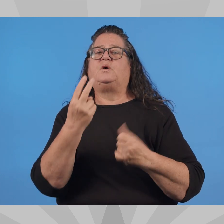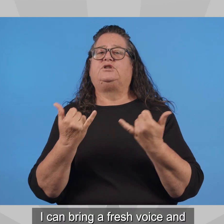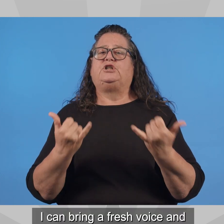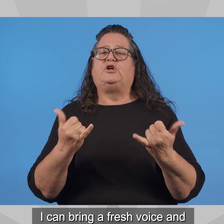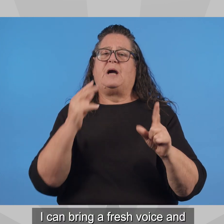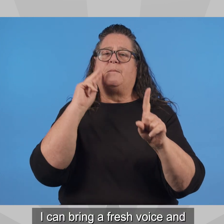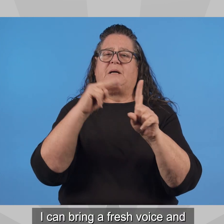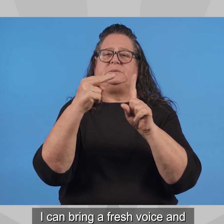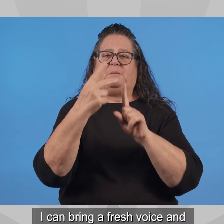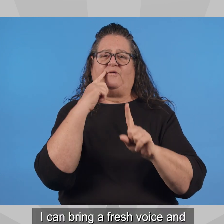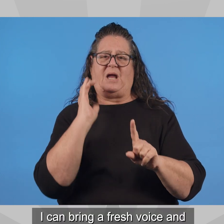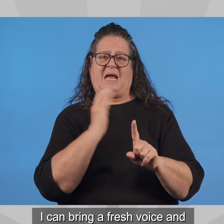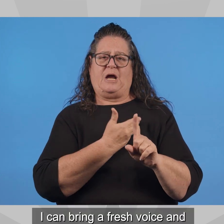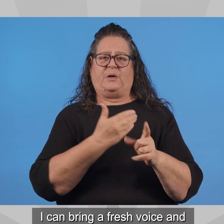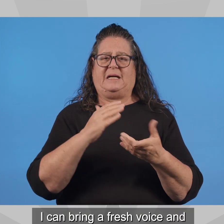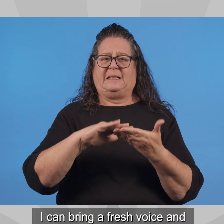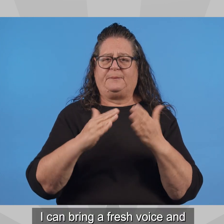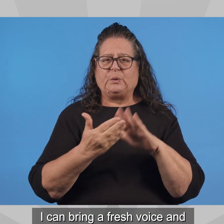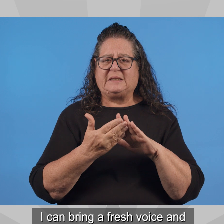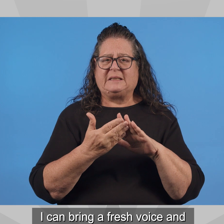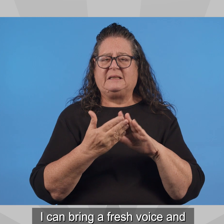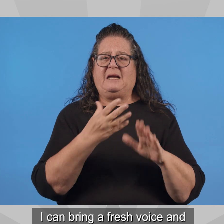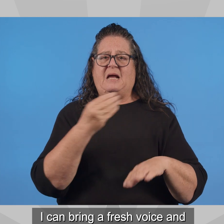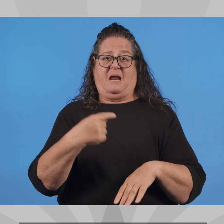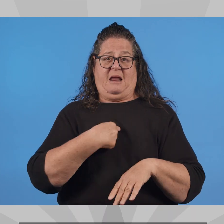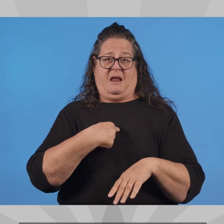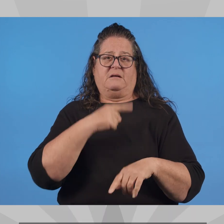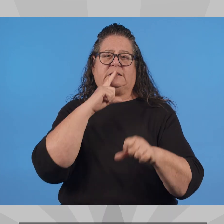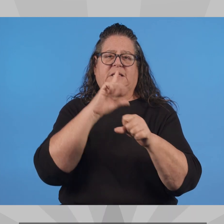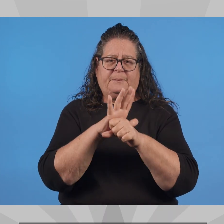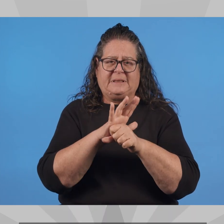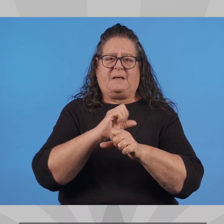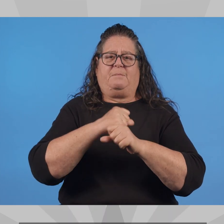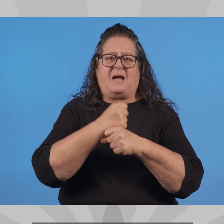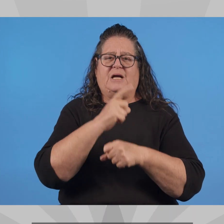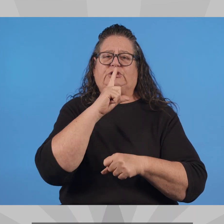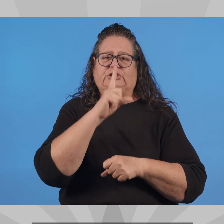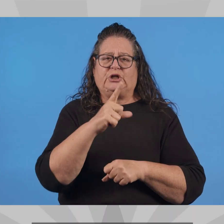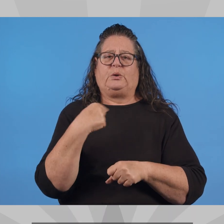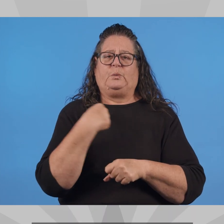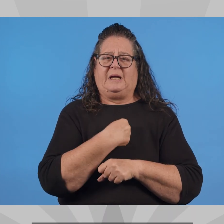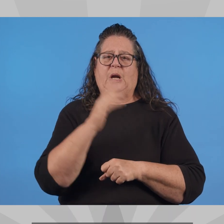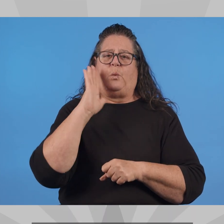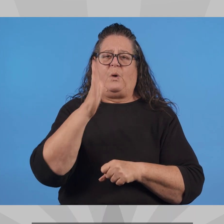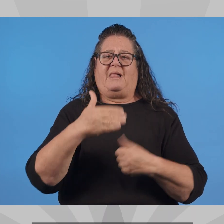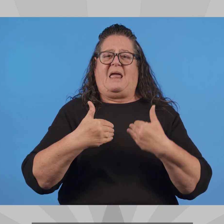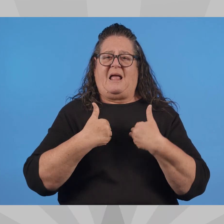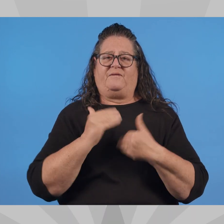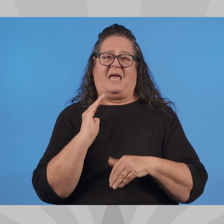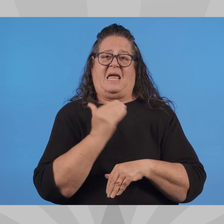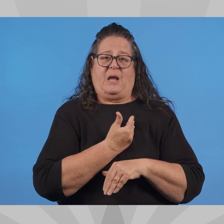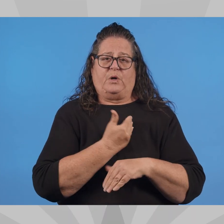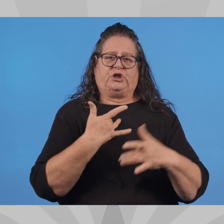I can bring a fresh voice and perspective for our community, and I am committed to making sure we will have our voices heard.